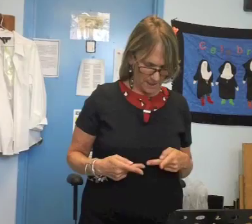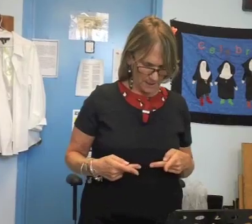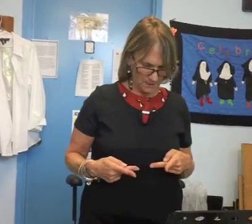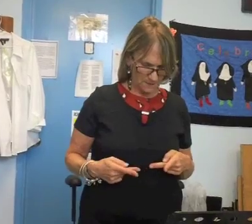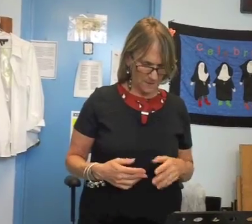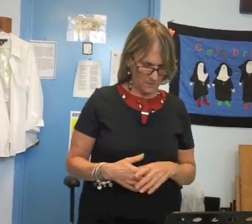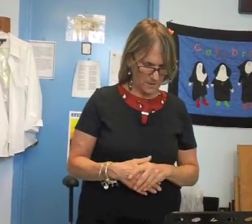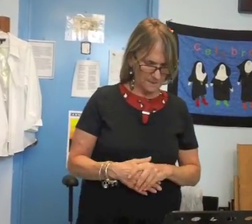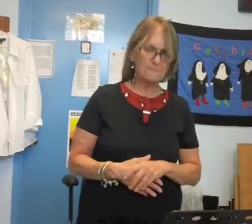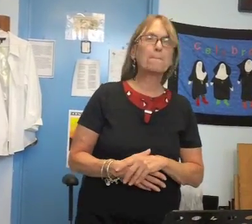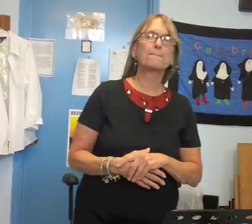okay